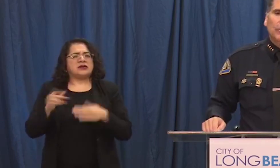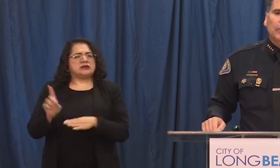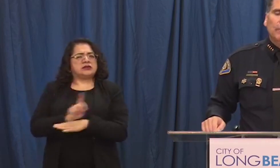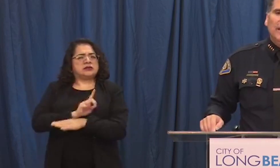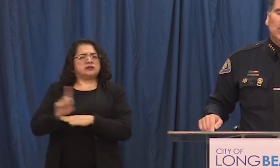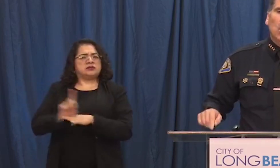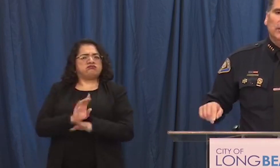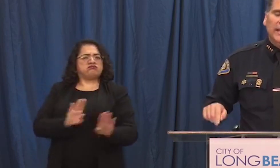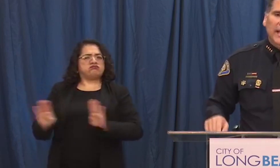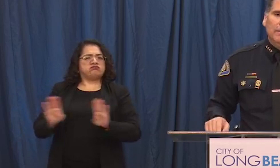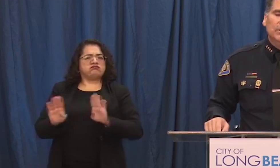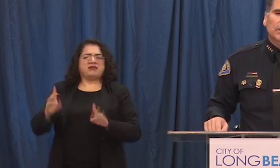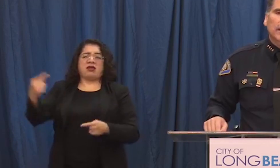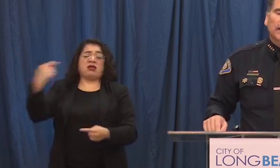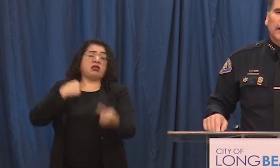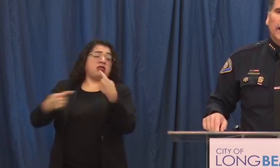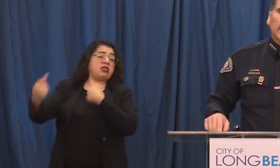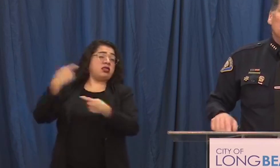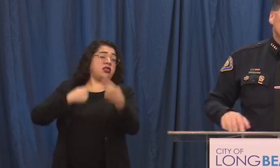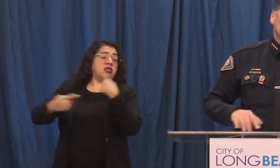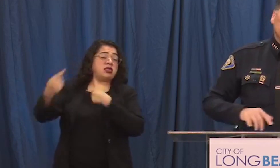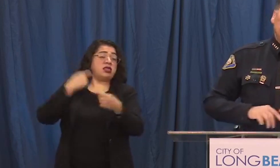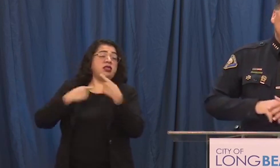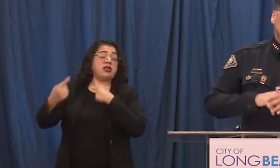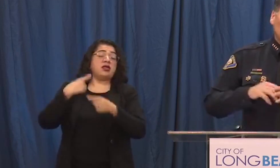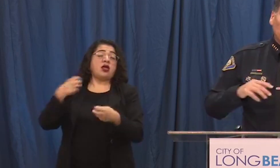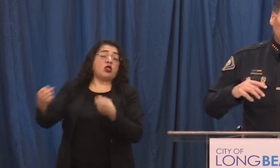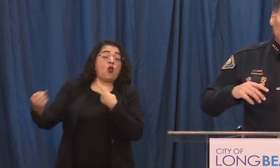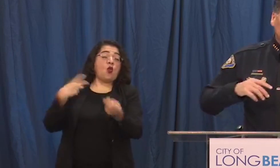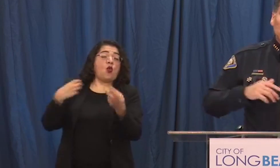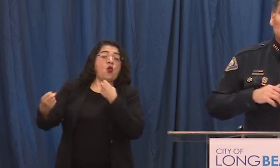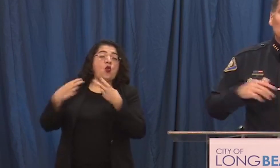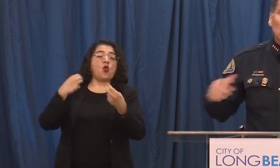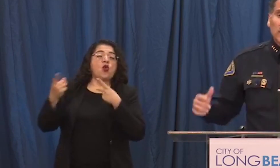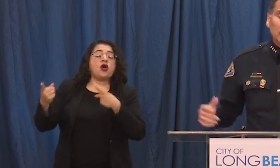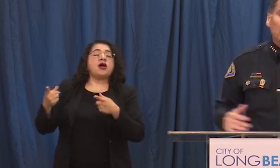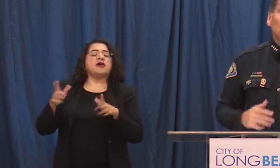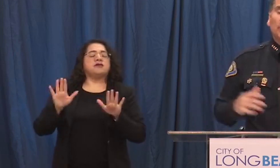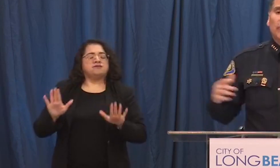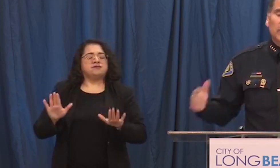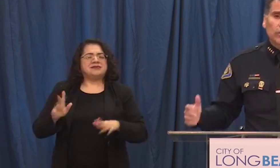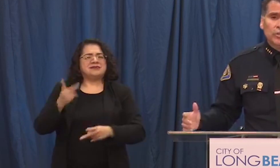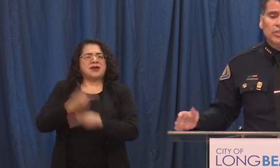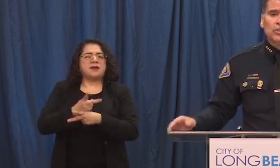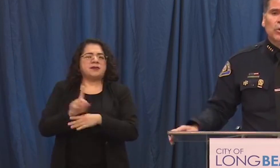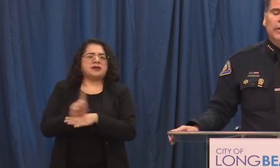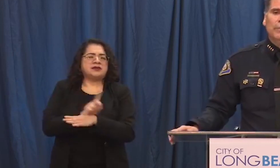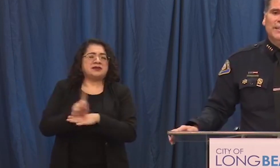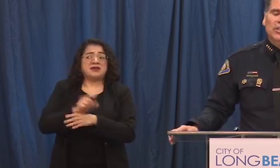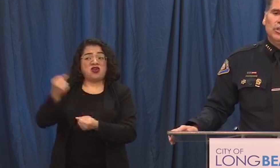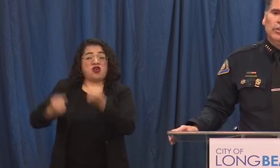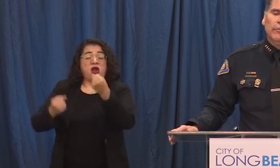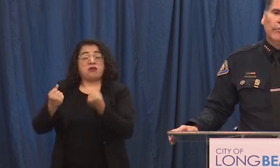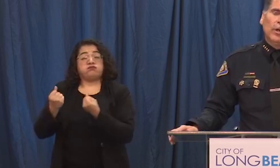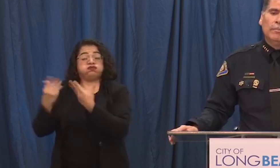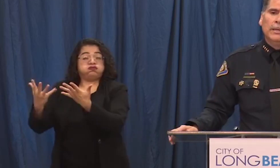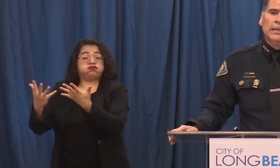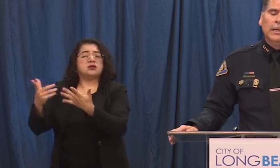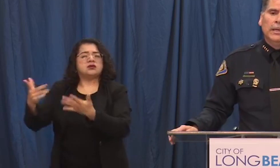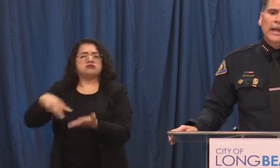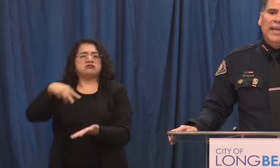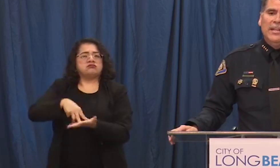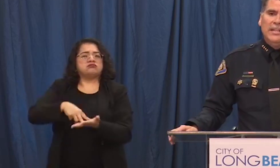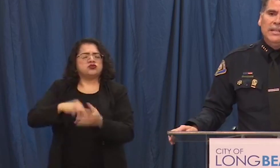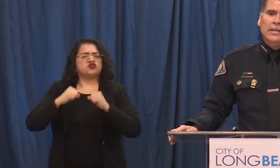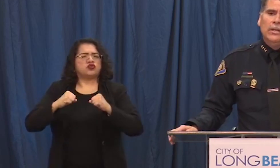after being called names um being or getting things thrown at them getting their vehicles destroyed but they stood firm